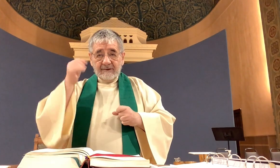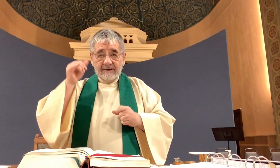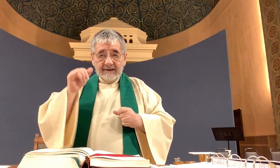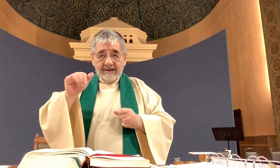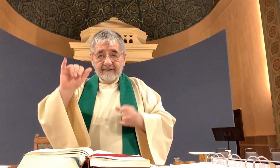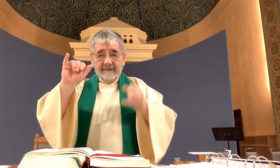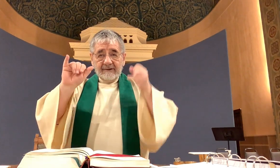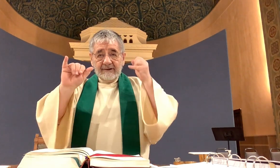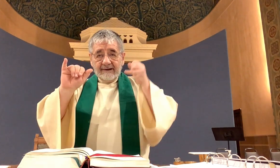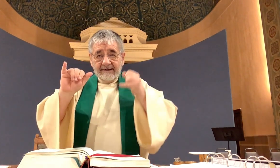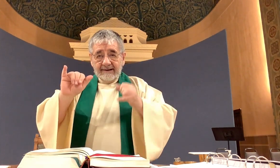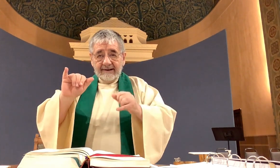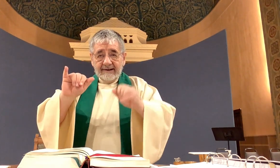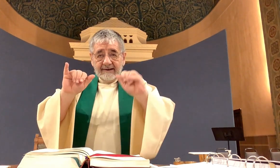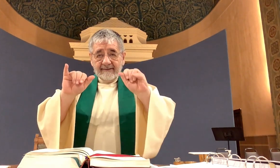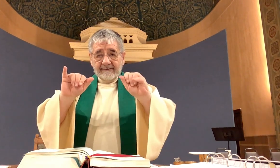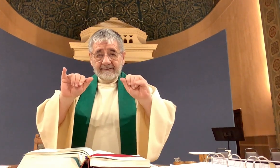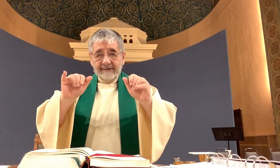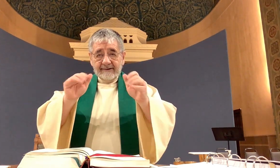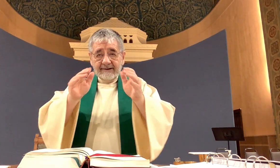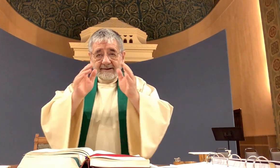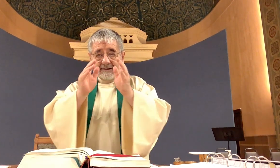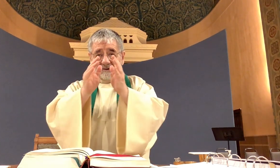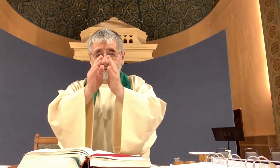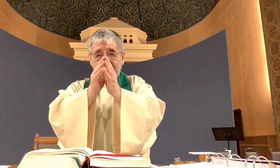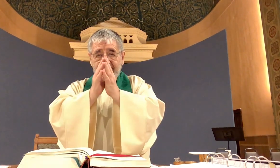everlasting life. Amen.